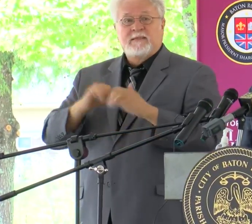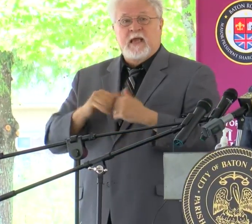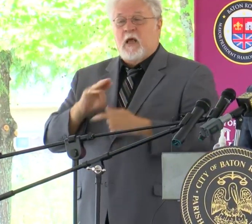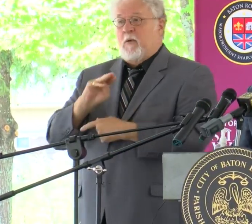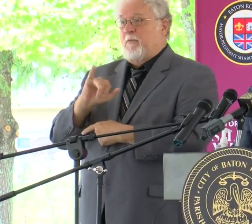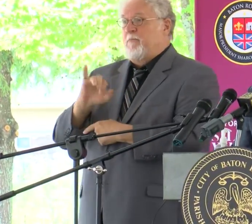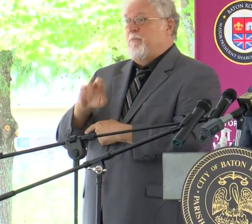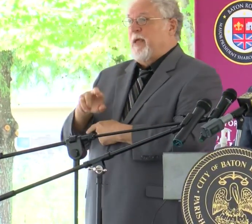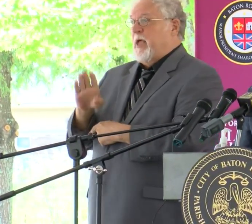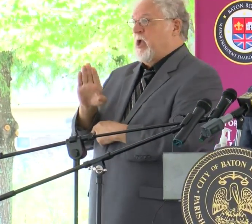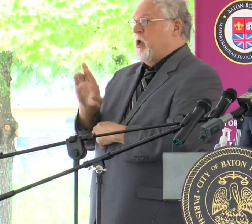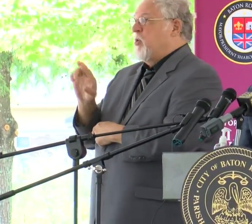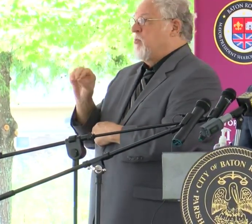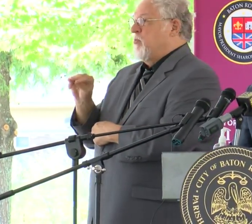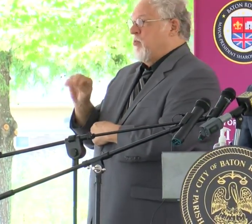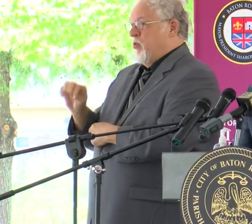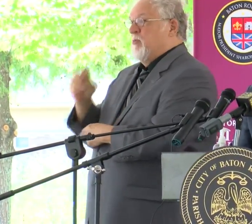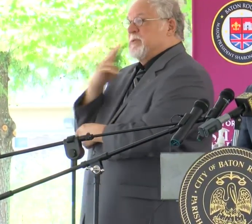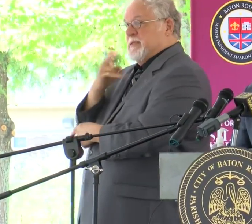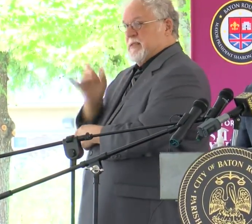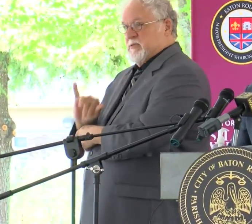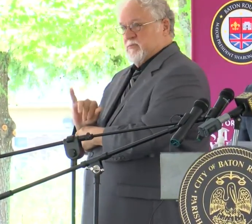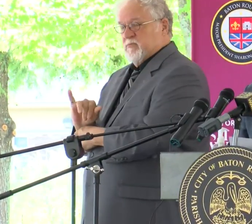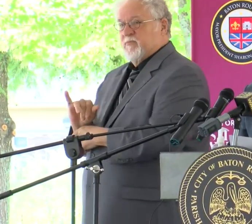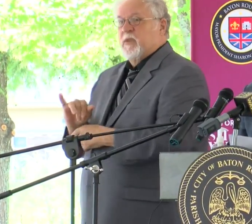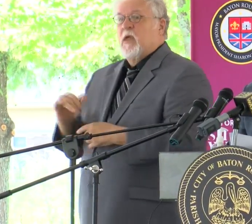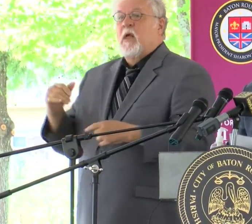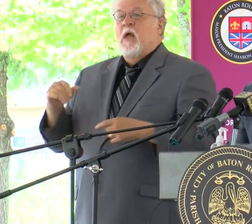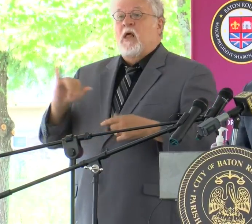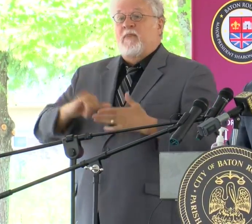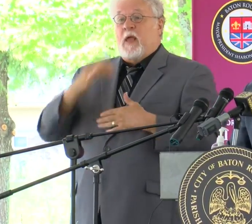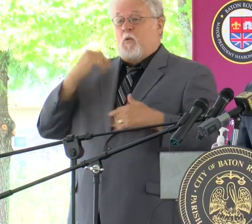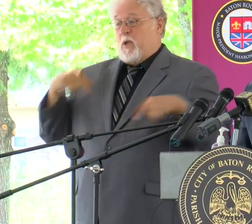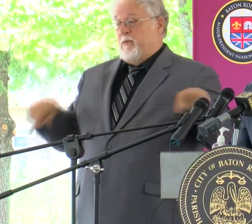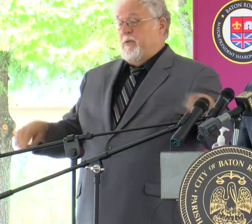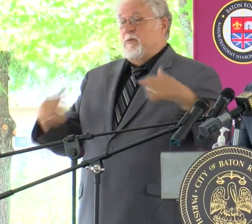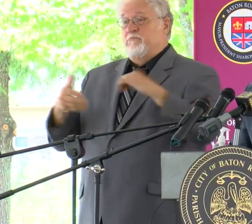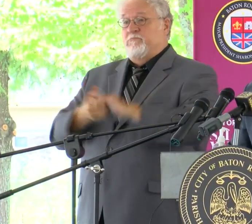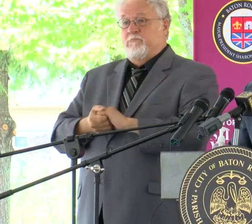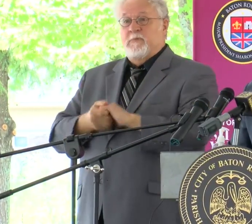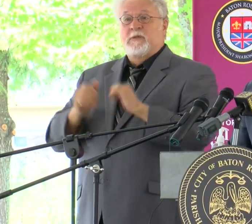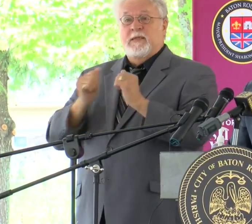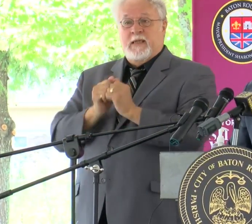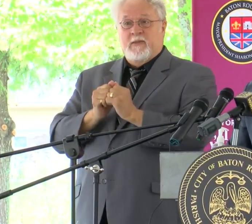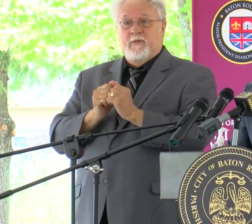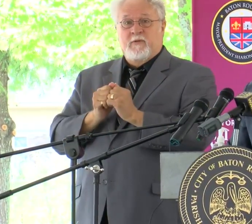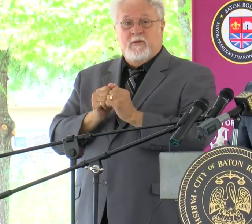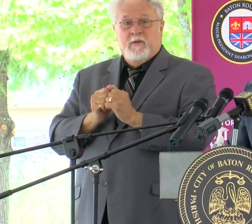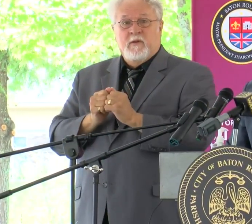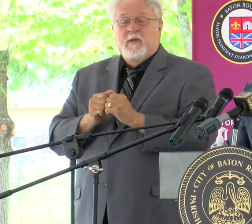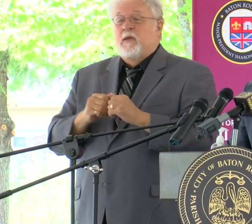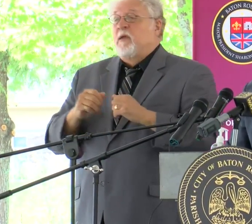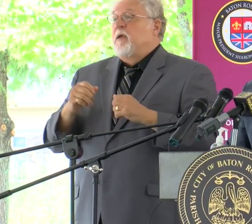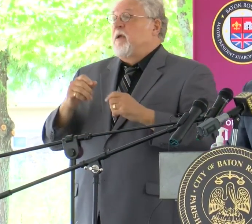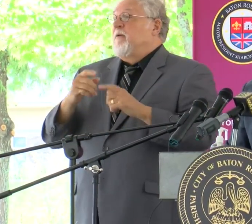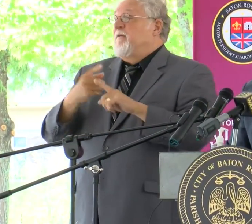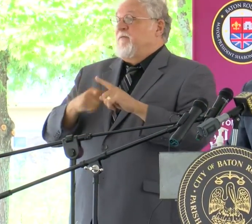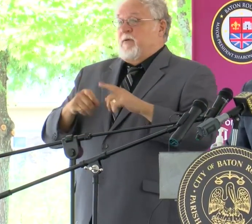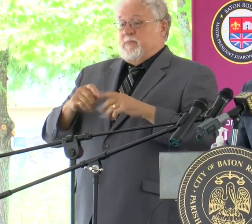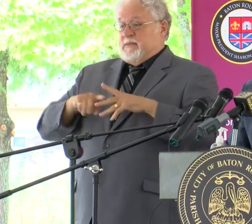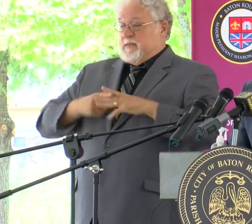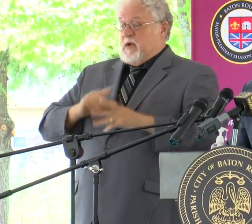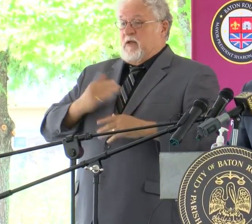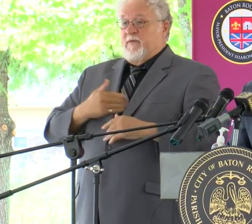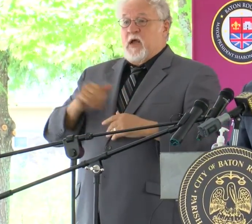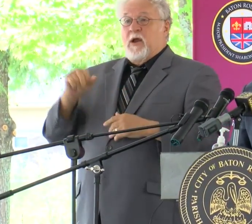Mayor Broome sees things as well. And that's why we've been working together since very early in our administrations to improve